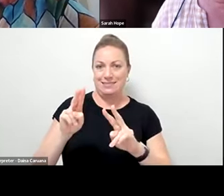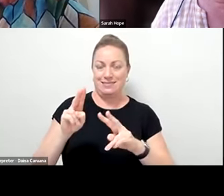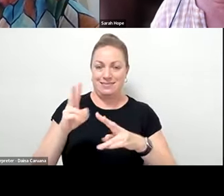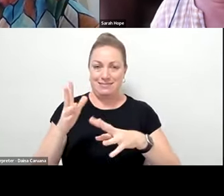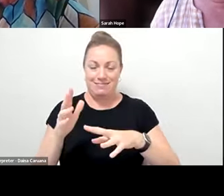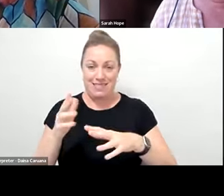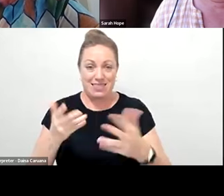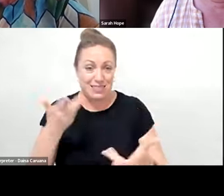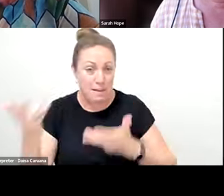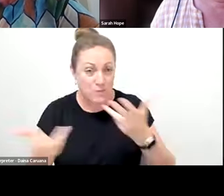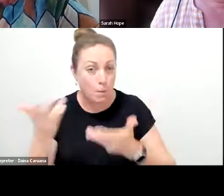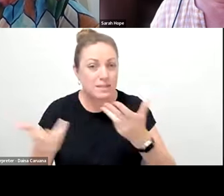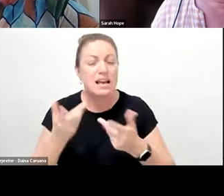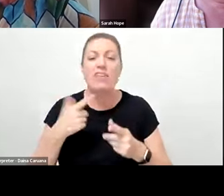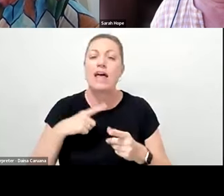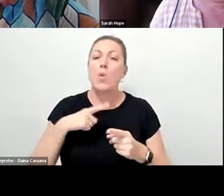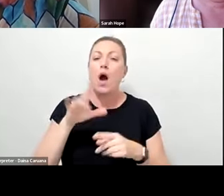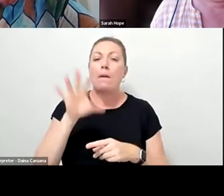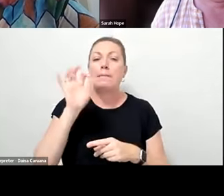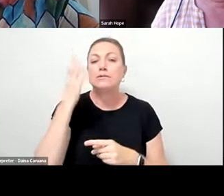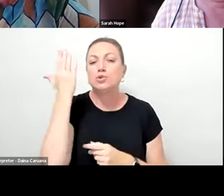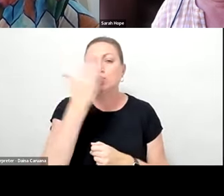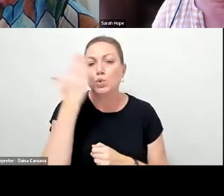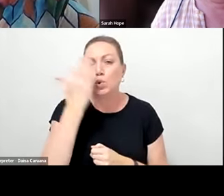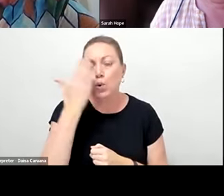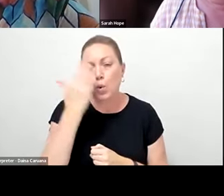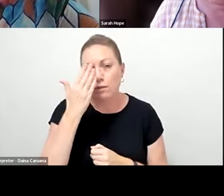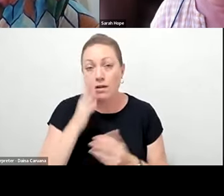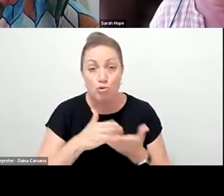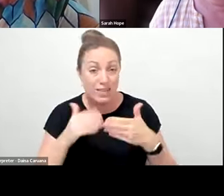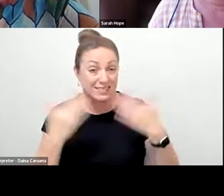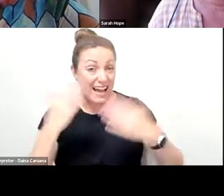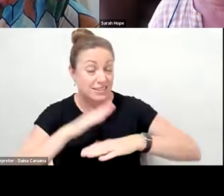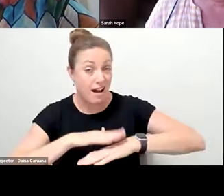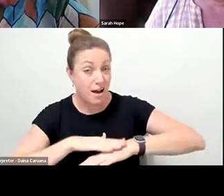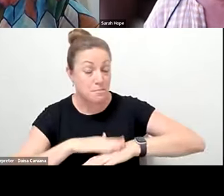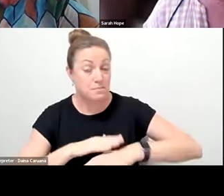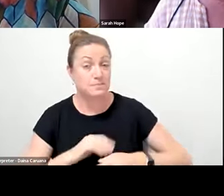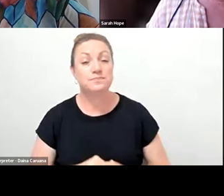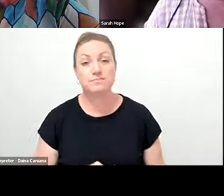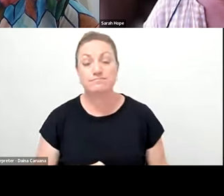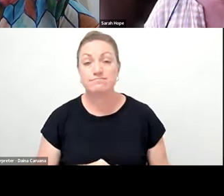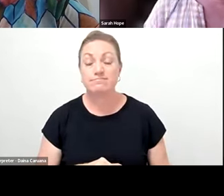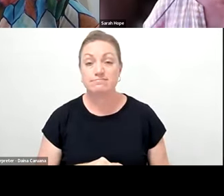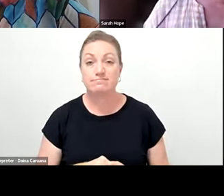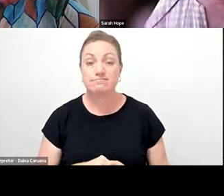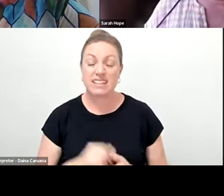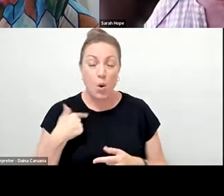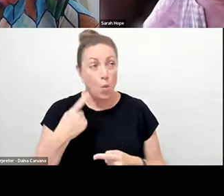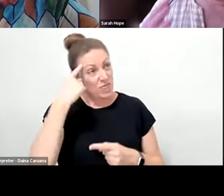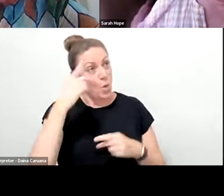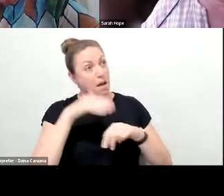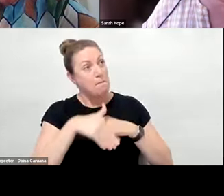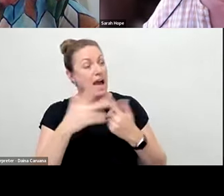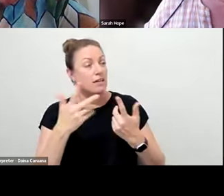performances built in after that first round, Liz, in more traditional venues, but we just have, yeah, that was just, it was almost